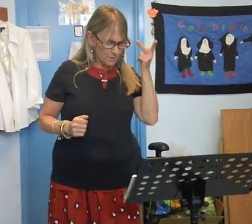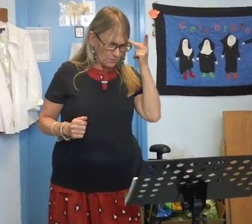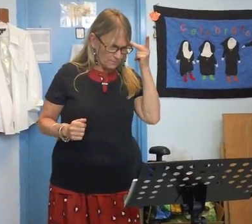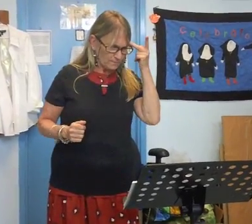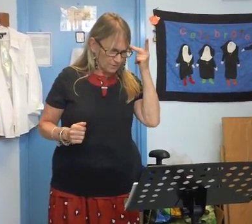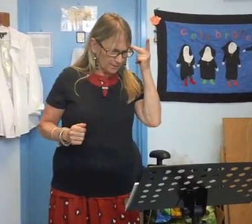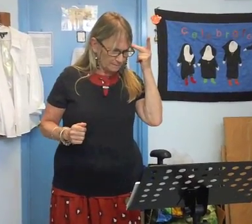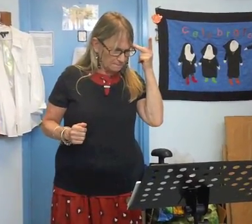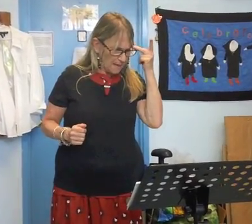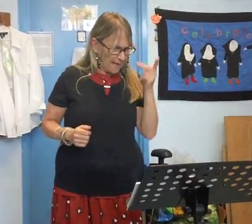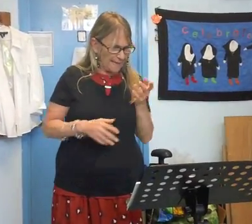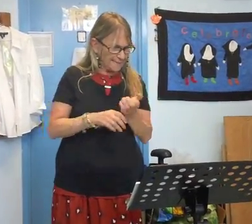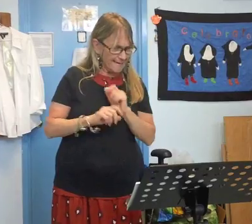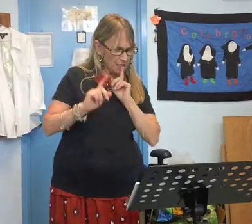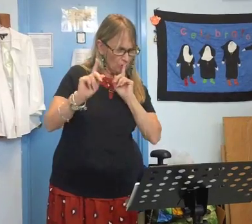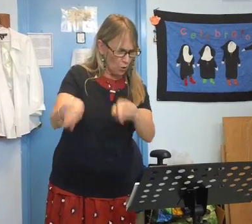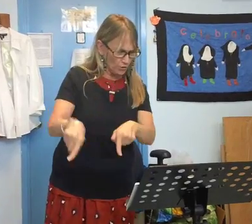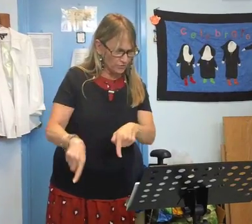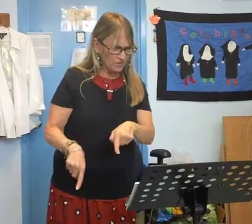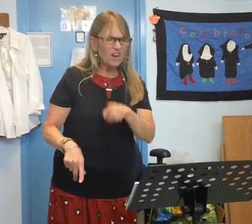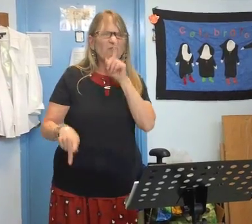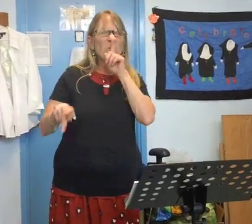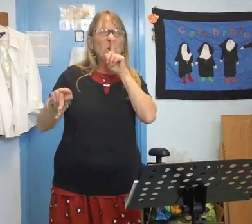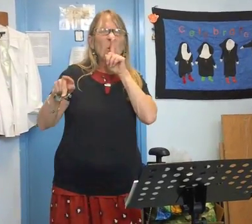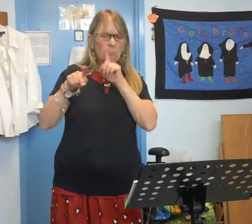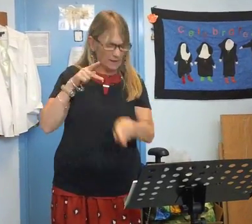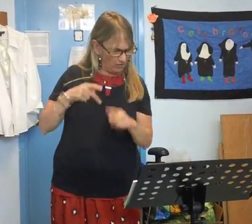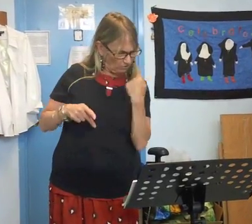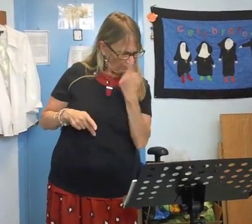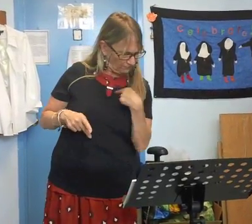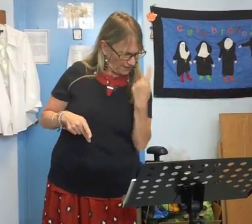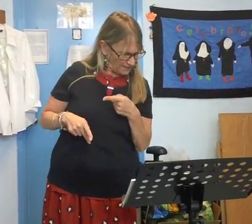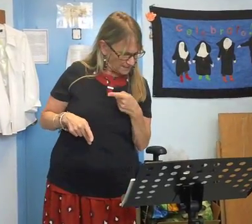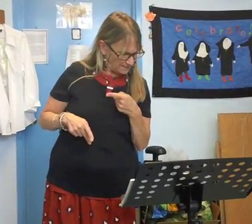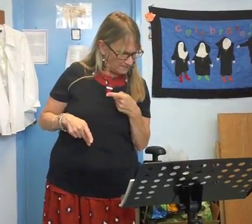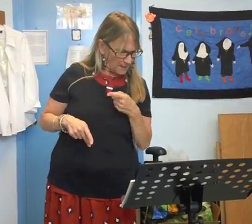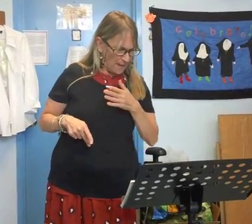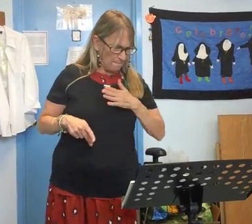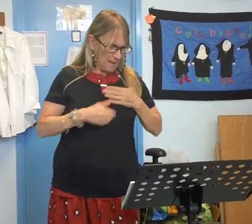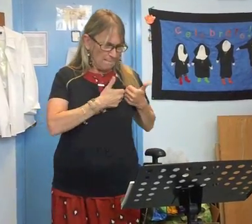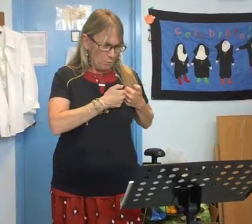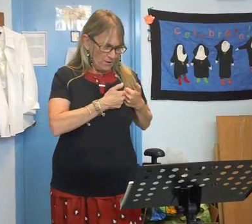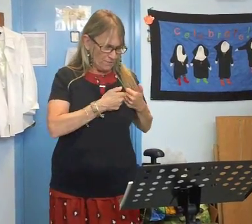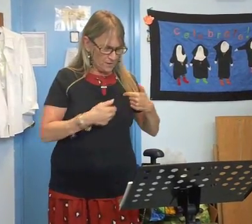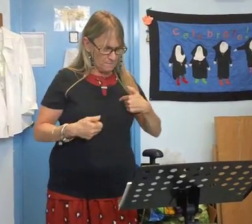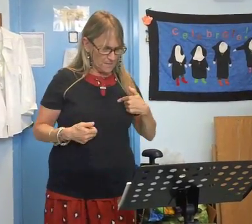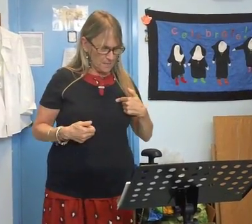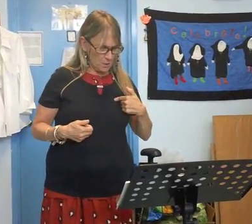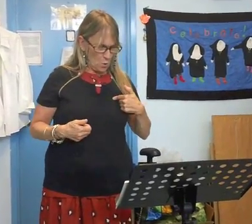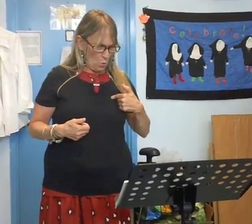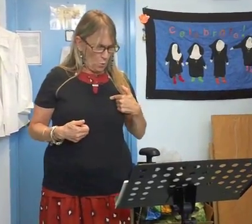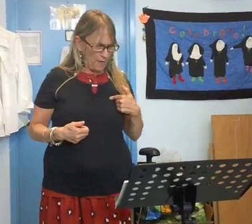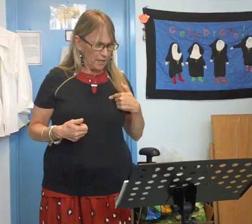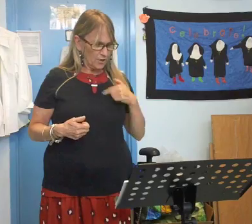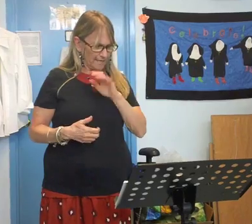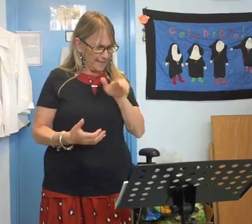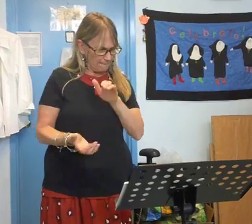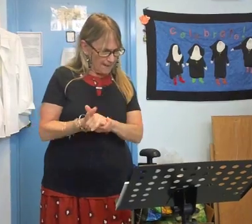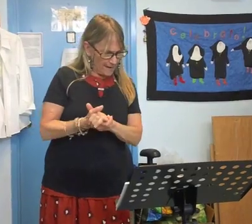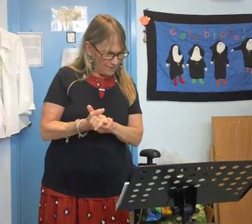and taking orders from an old pickle face my boyfriend and me we're gonna get married